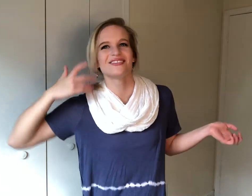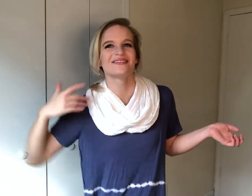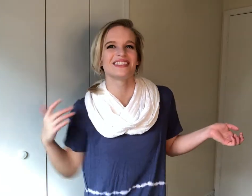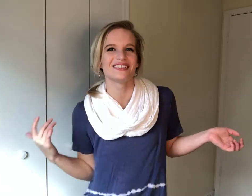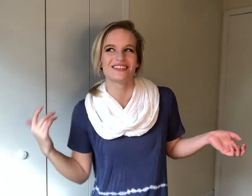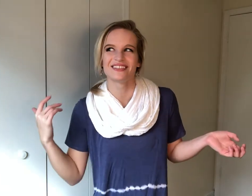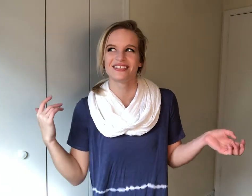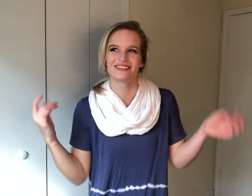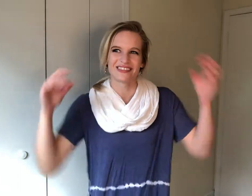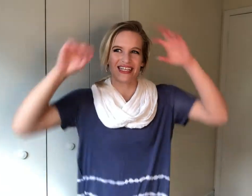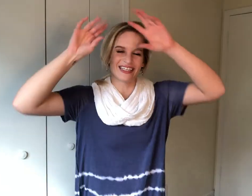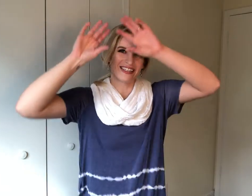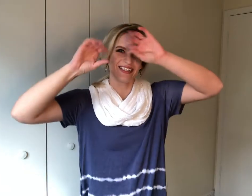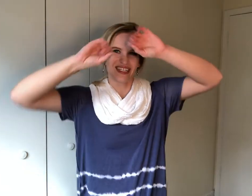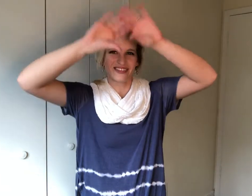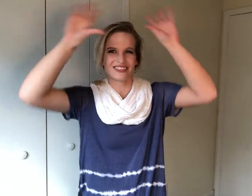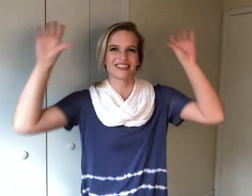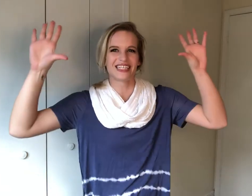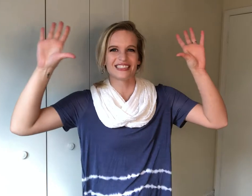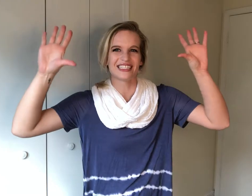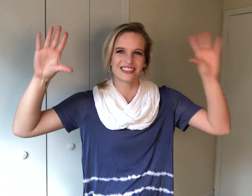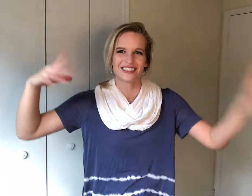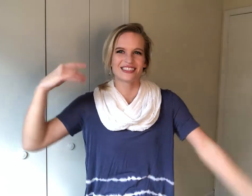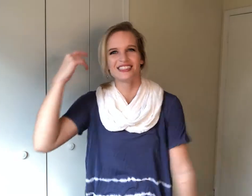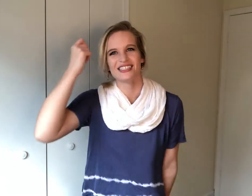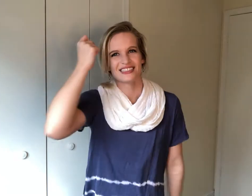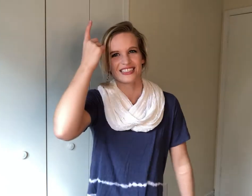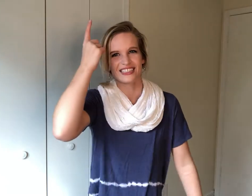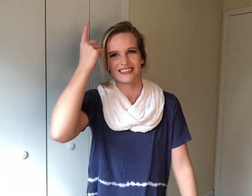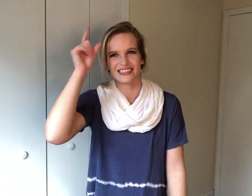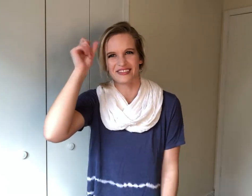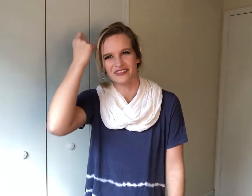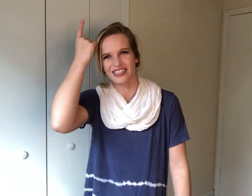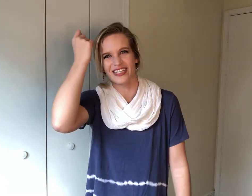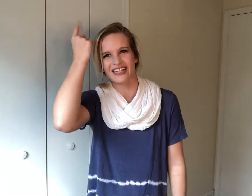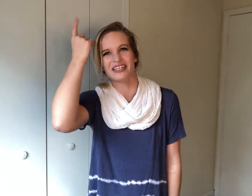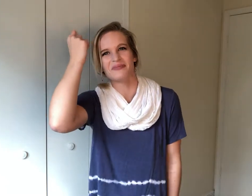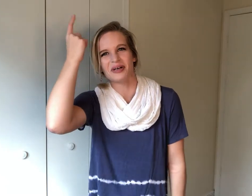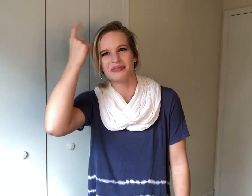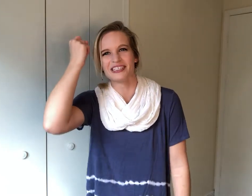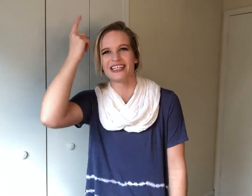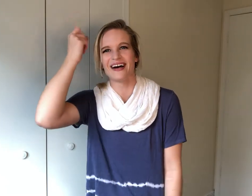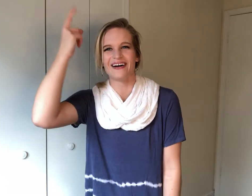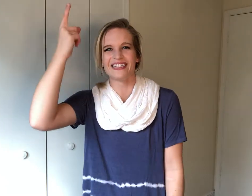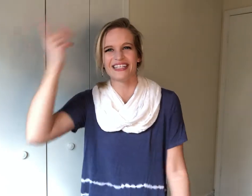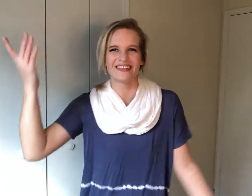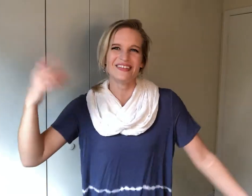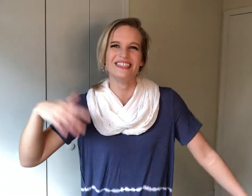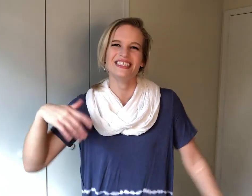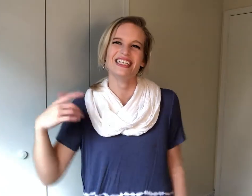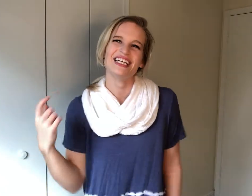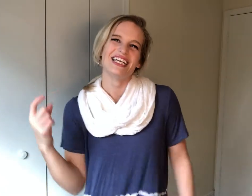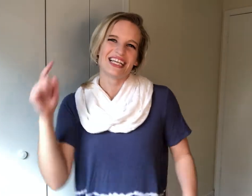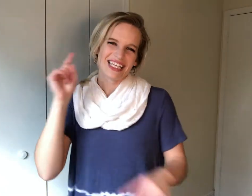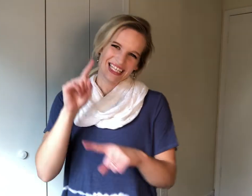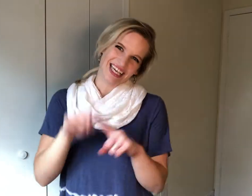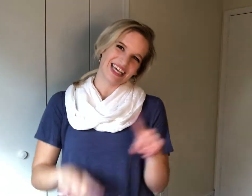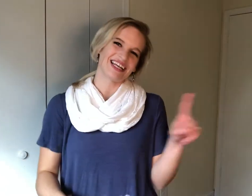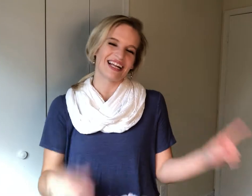when you're when they come to a realization so just flicker that light bulb turn it on you know can't